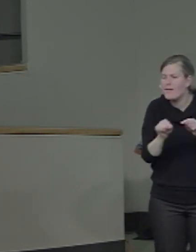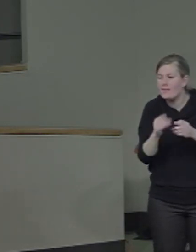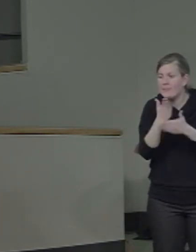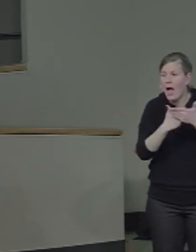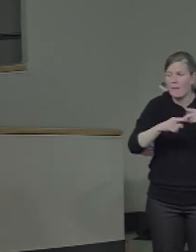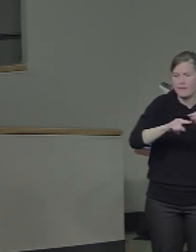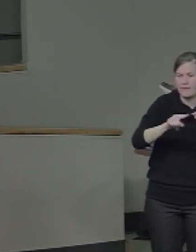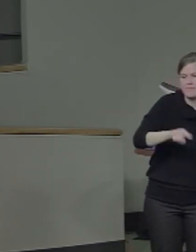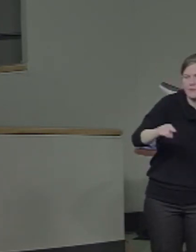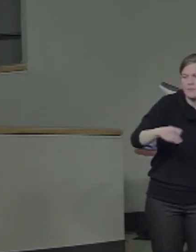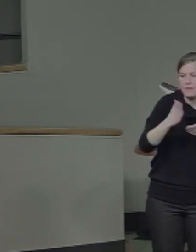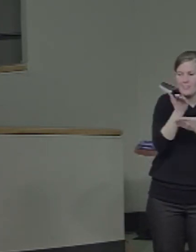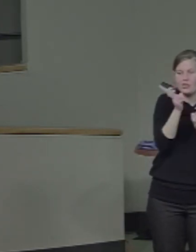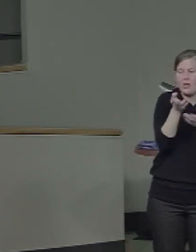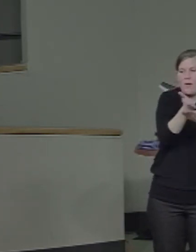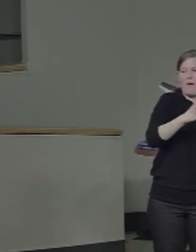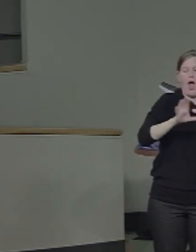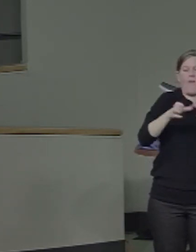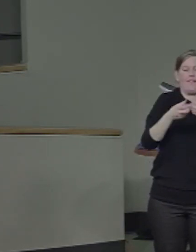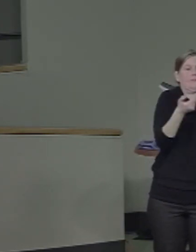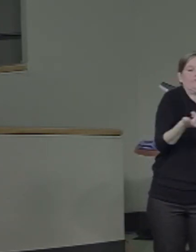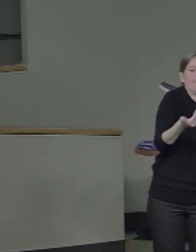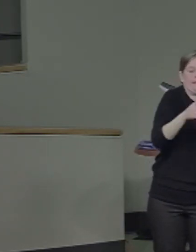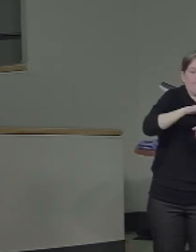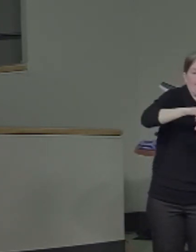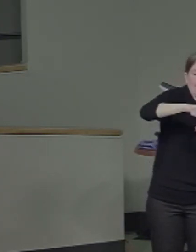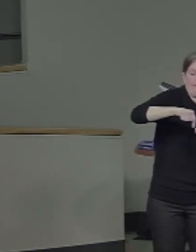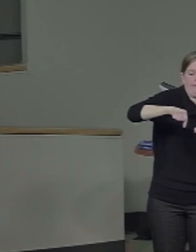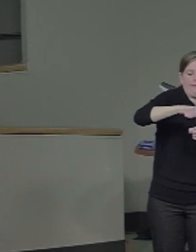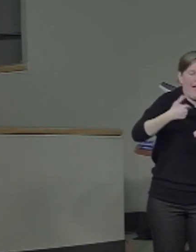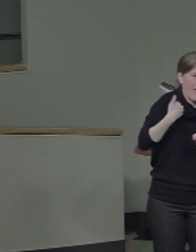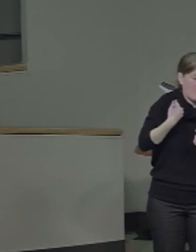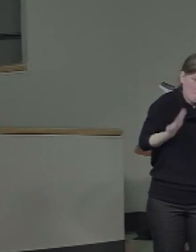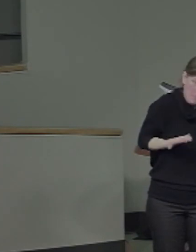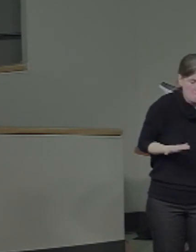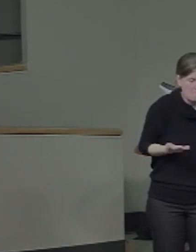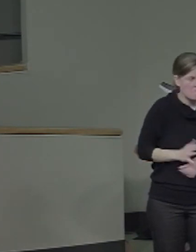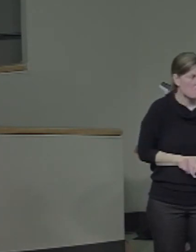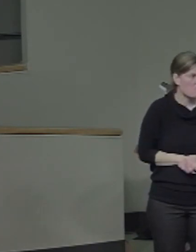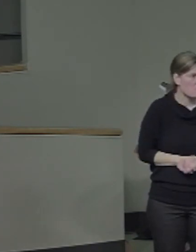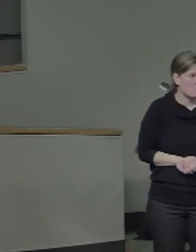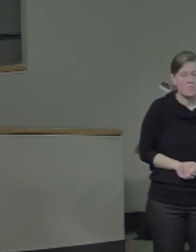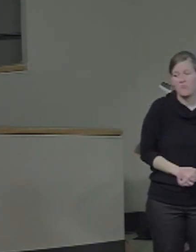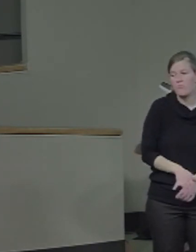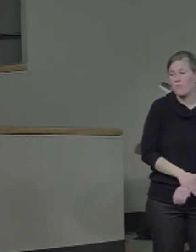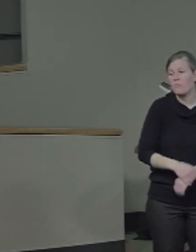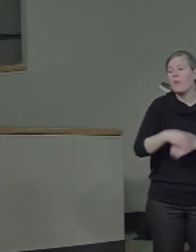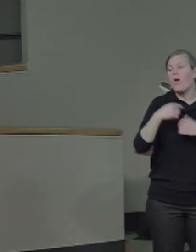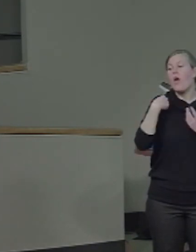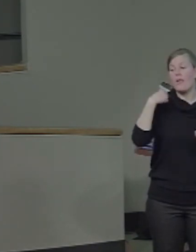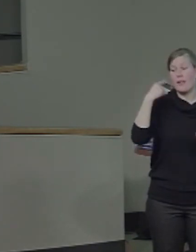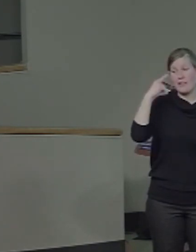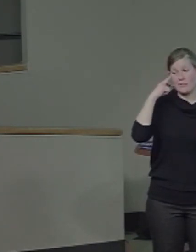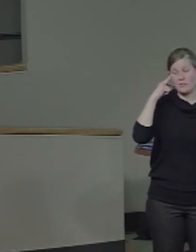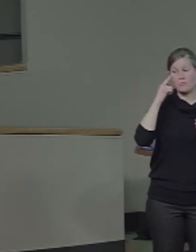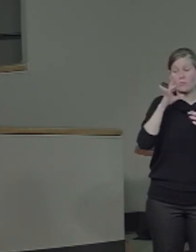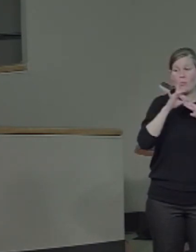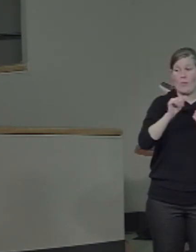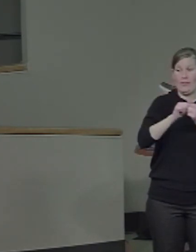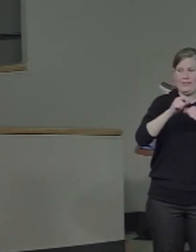But it seems to me the pressure on locality would be such that